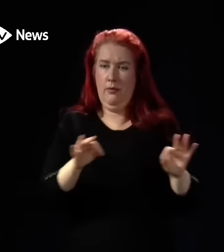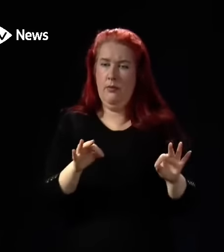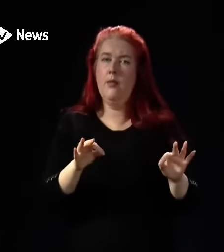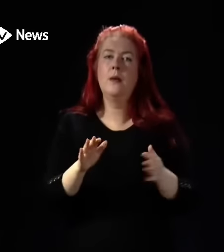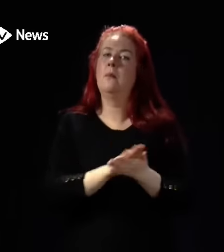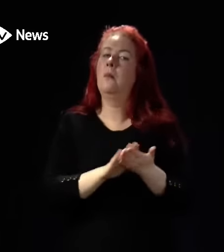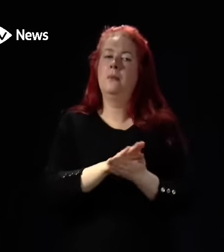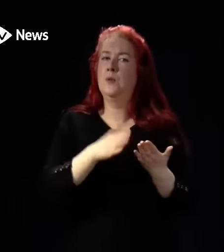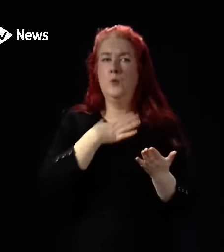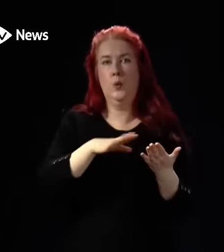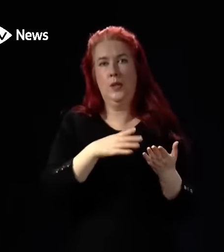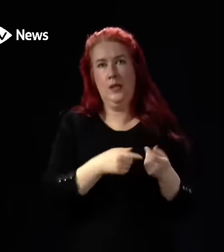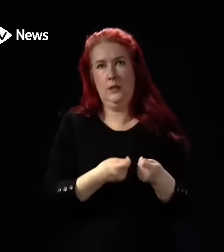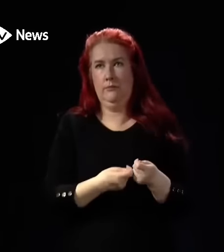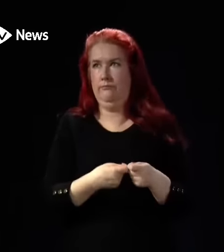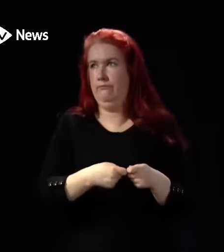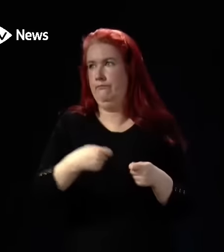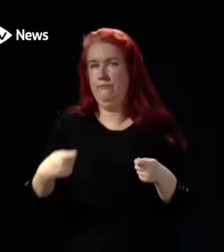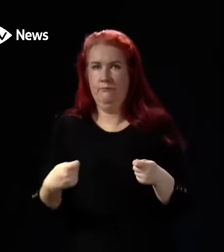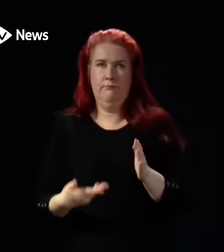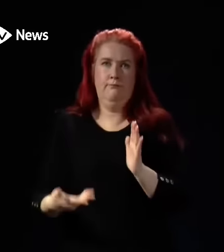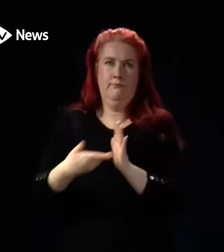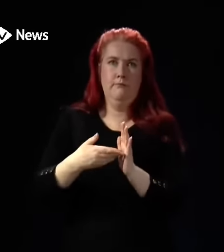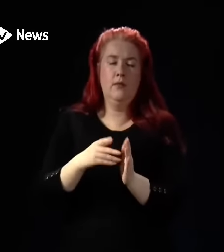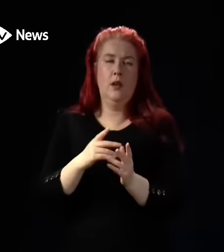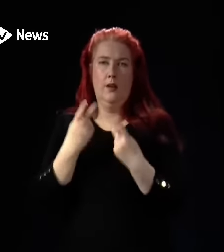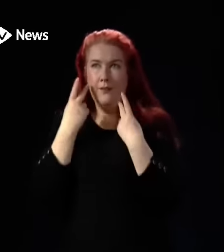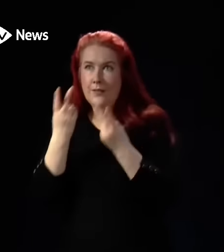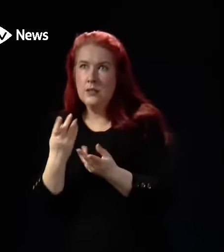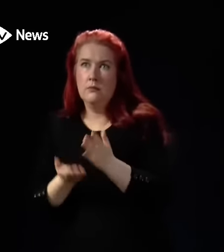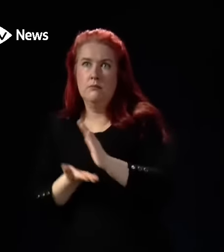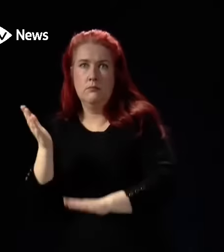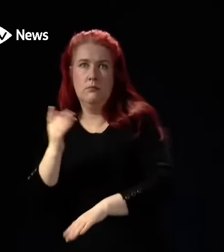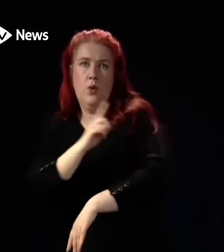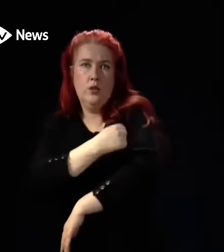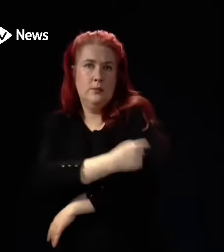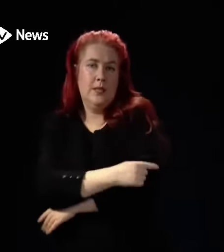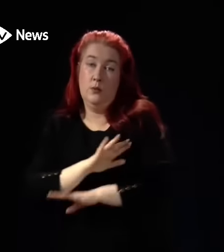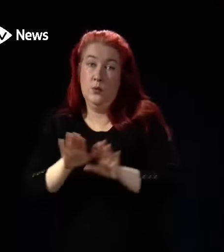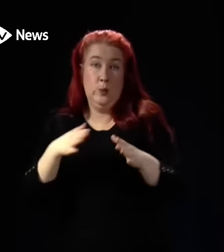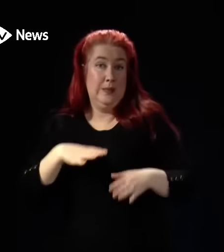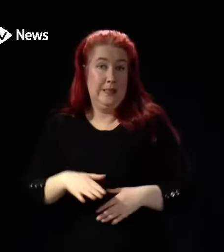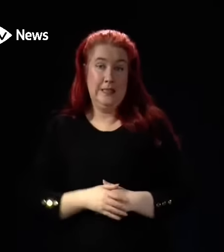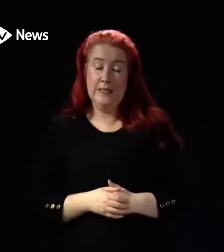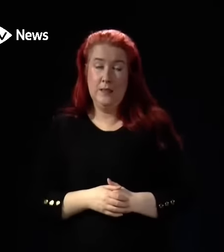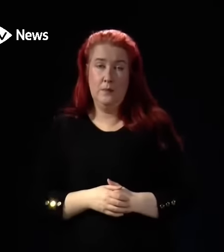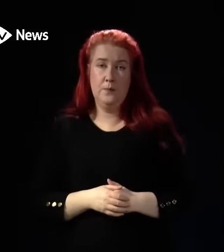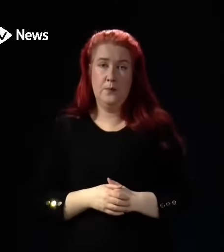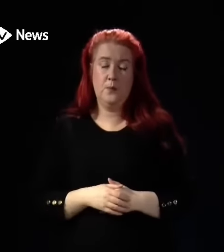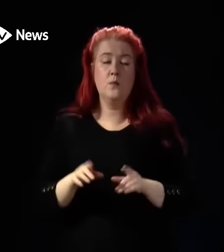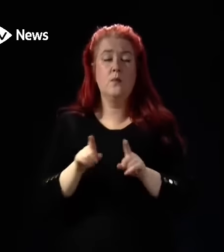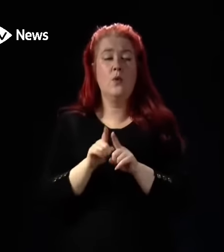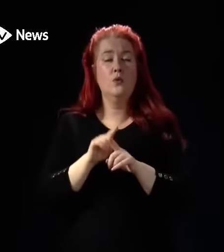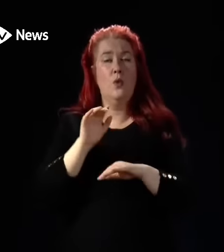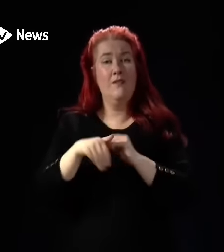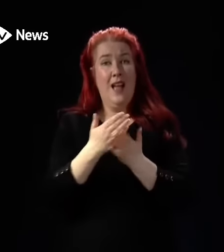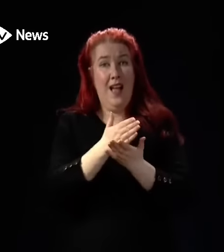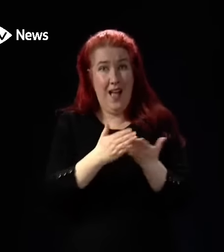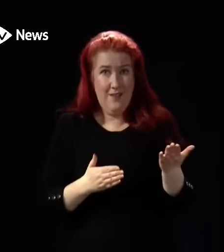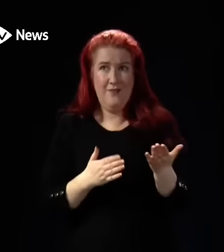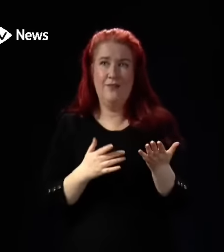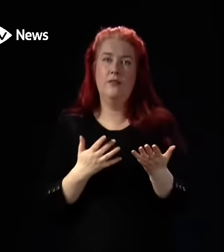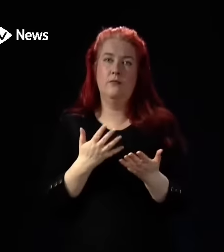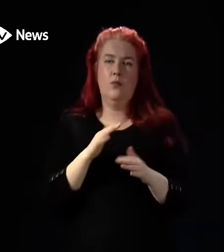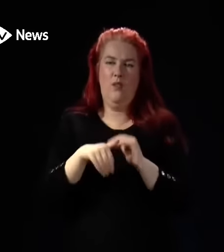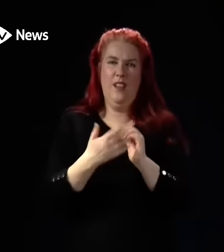the need for any further intervention such as a visit to hospital. Also more than half of all patients seen by the